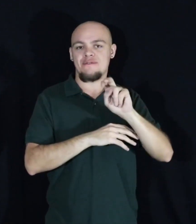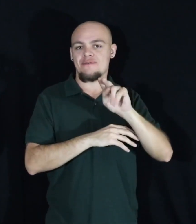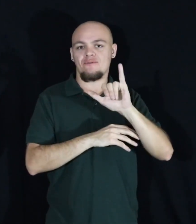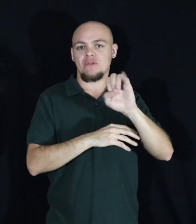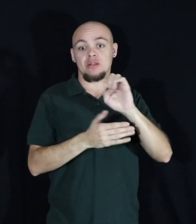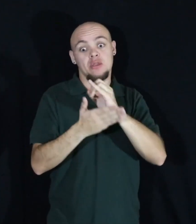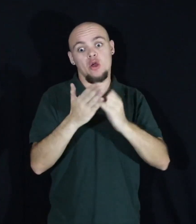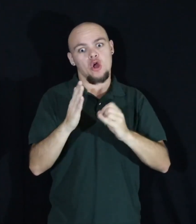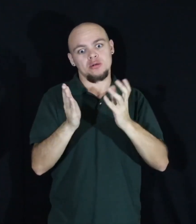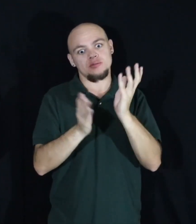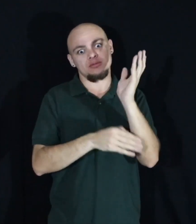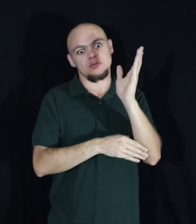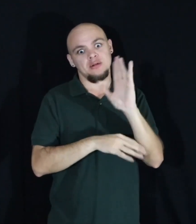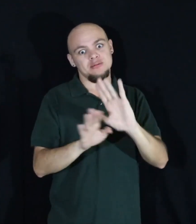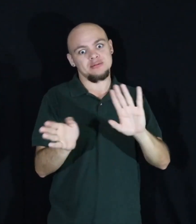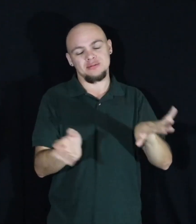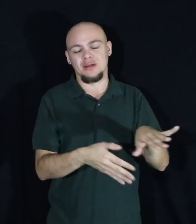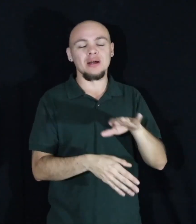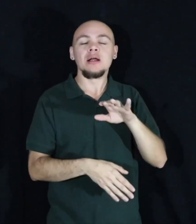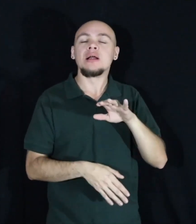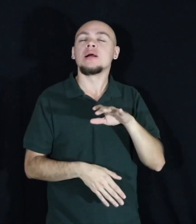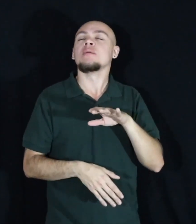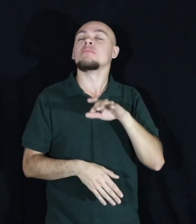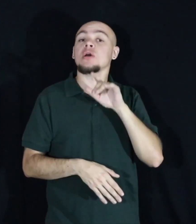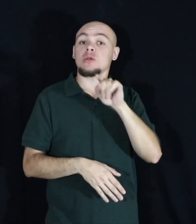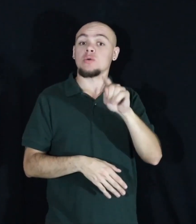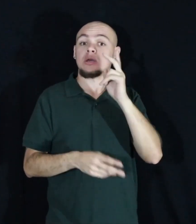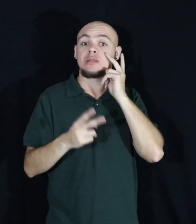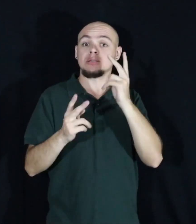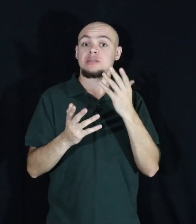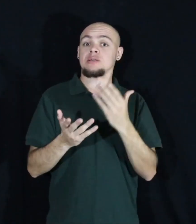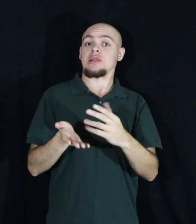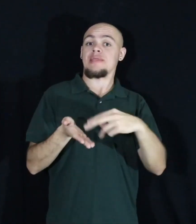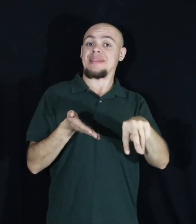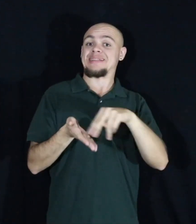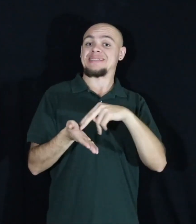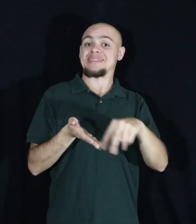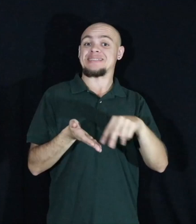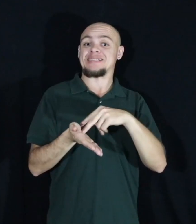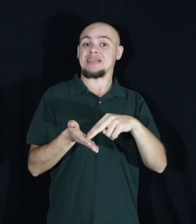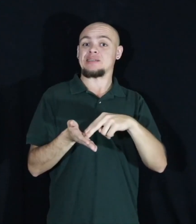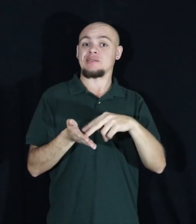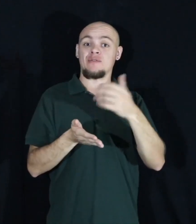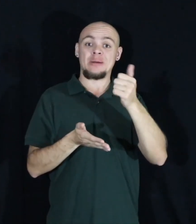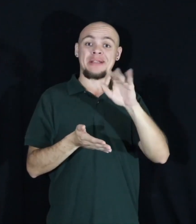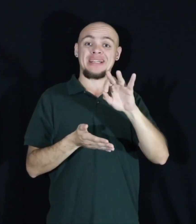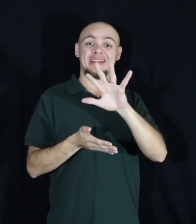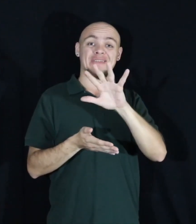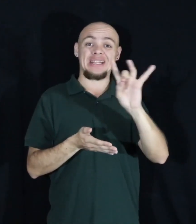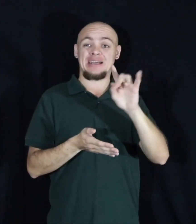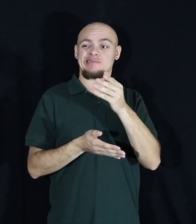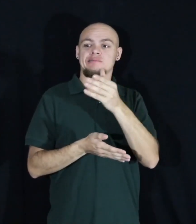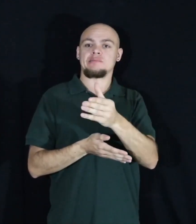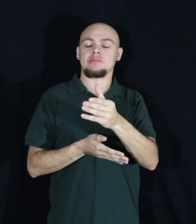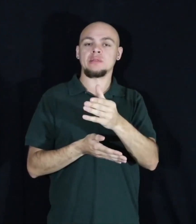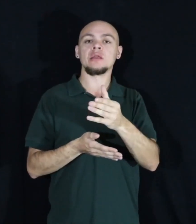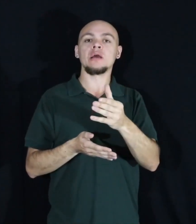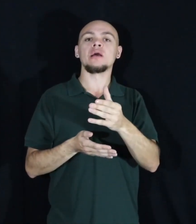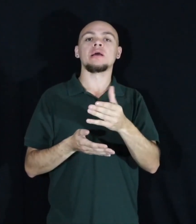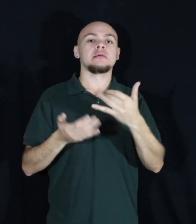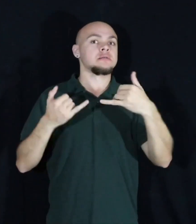with the art talk, but suffice to say, you can even see these dancing figures from 1958 in their frock coats